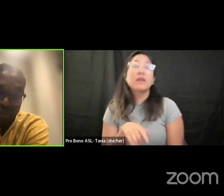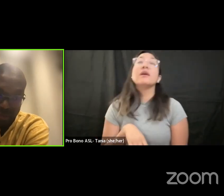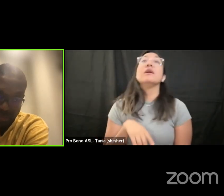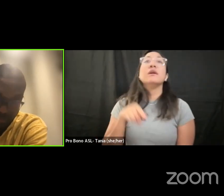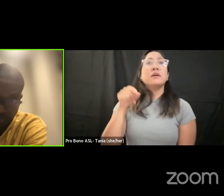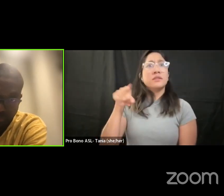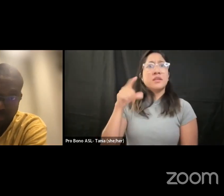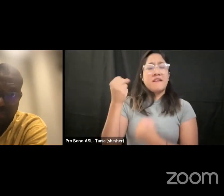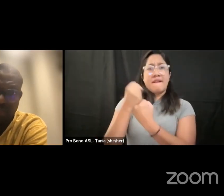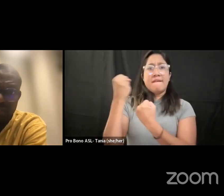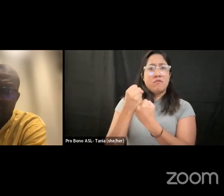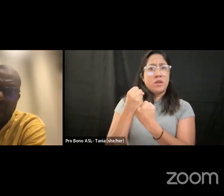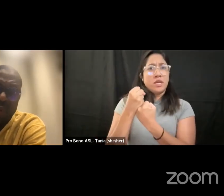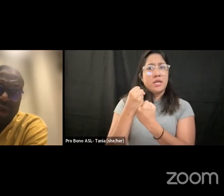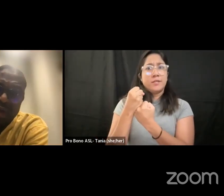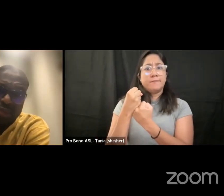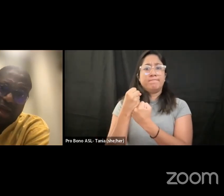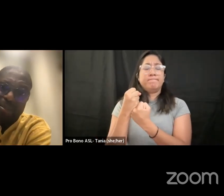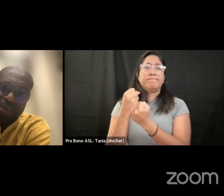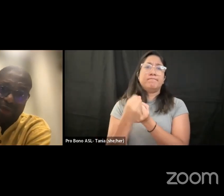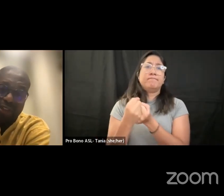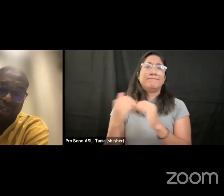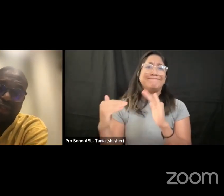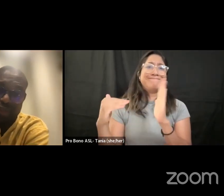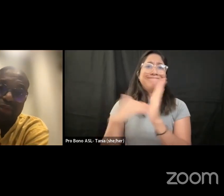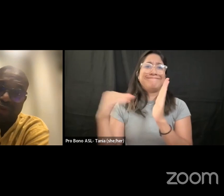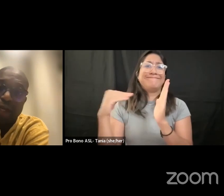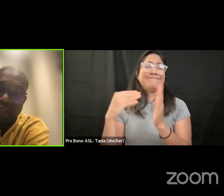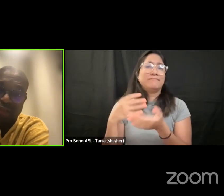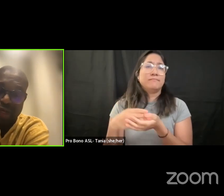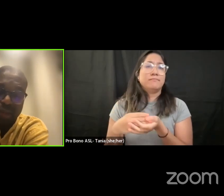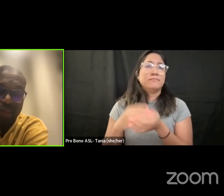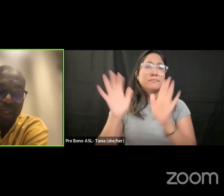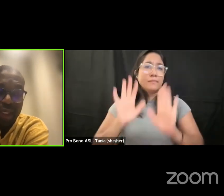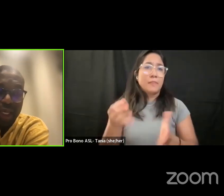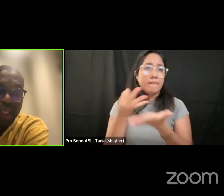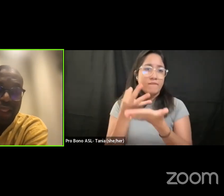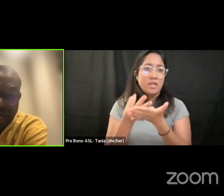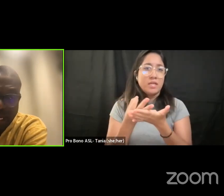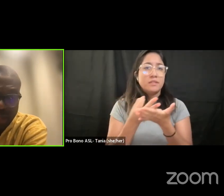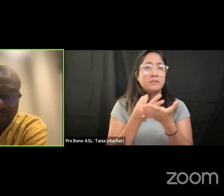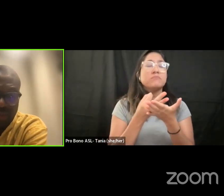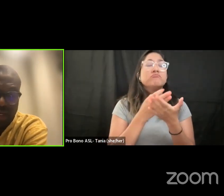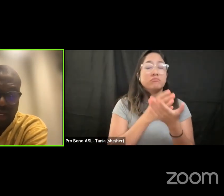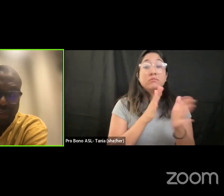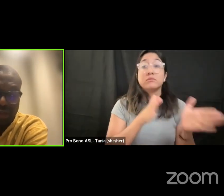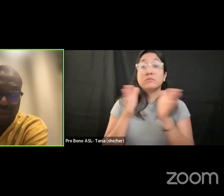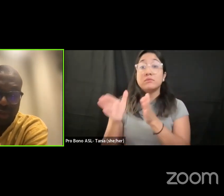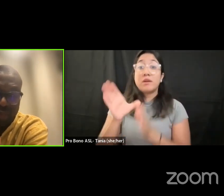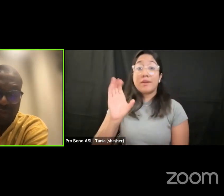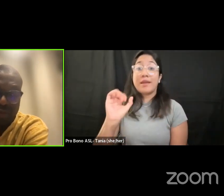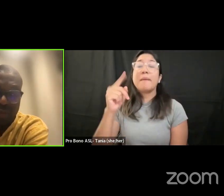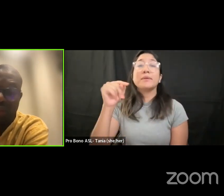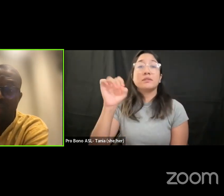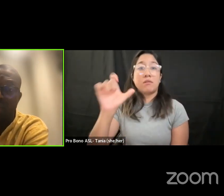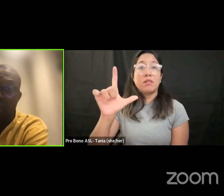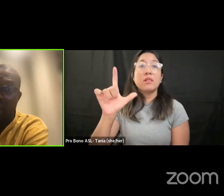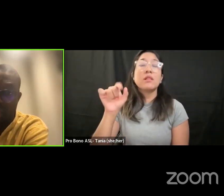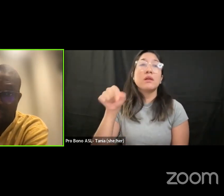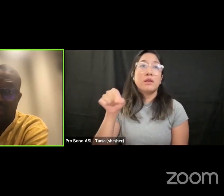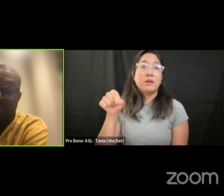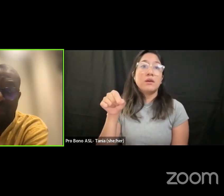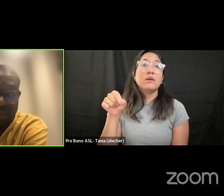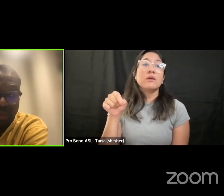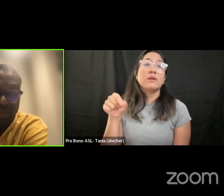climate finance yes and we're going to come to capital let's let's just do finance for now they argue that it is not the way forward